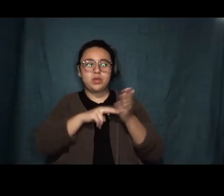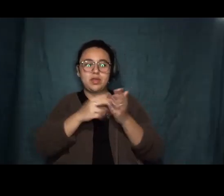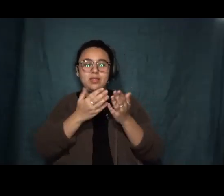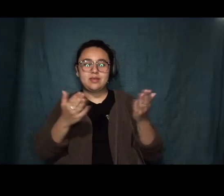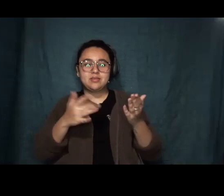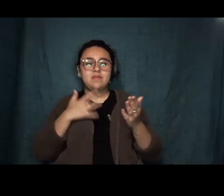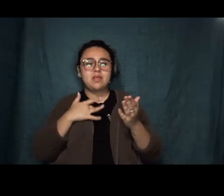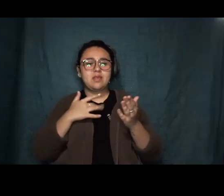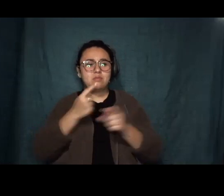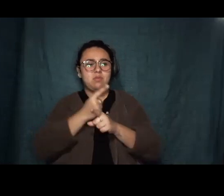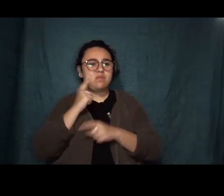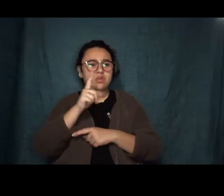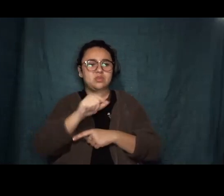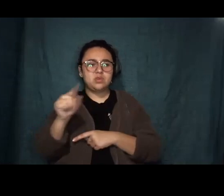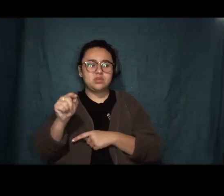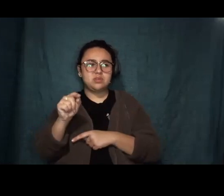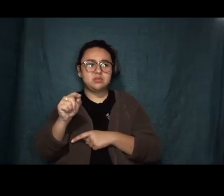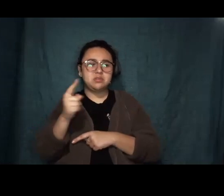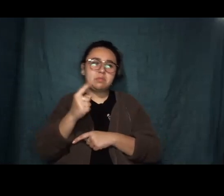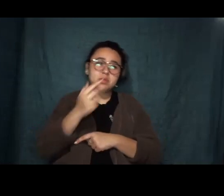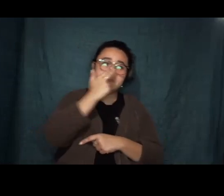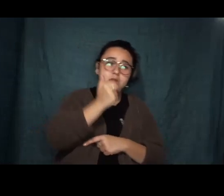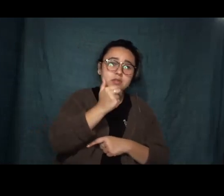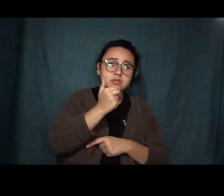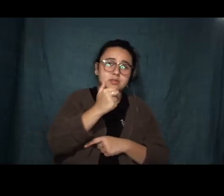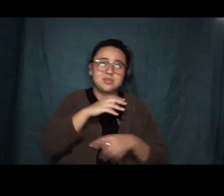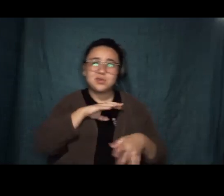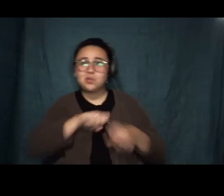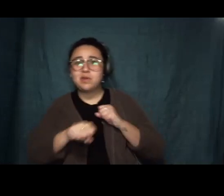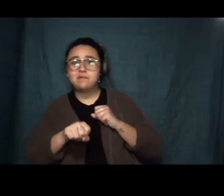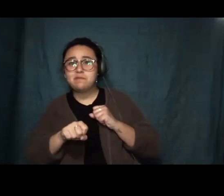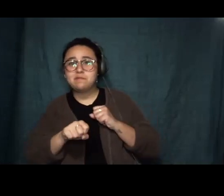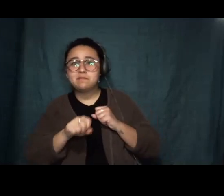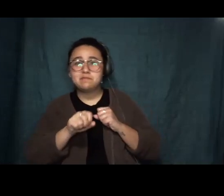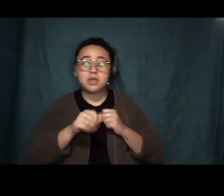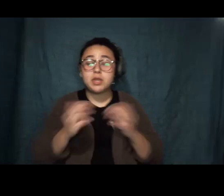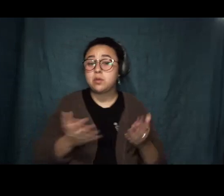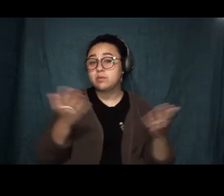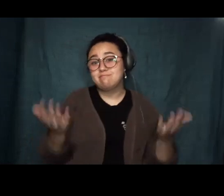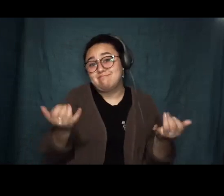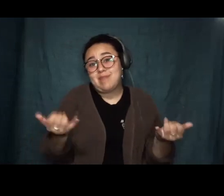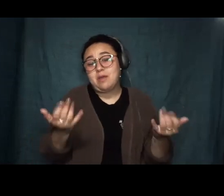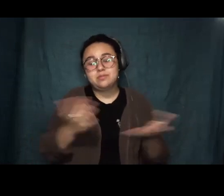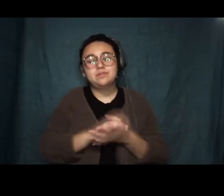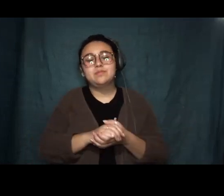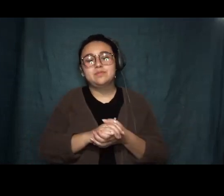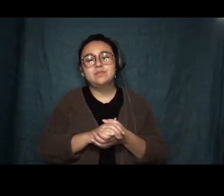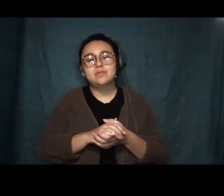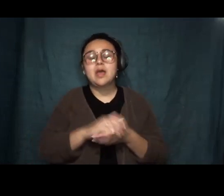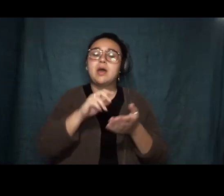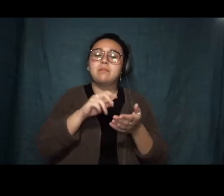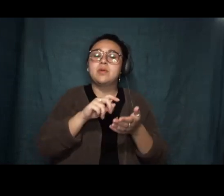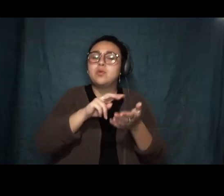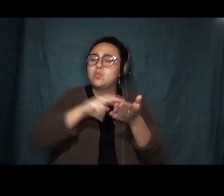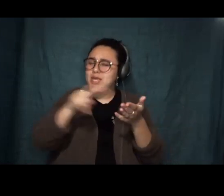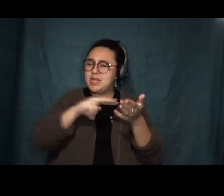bleak and then ends on a note of grief, because here we are. This is, I'm just going to read the beginning of one of the stories from my new collection. It's called Happily Ever